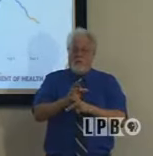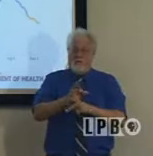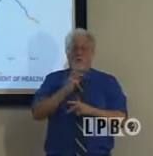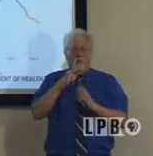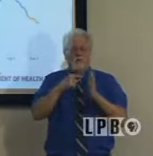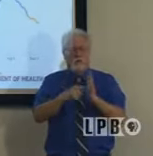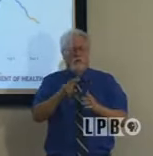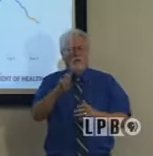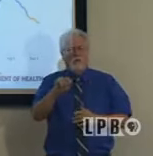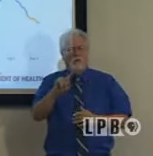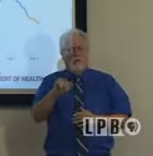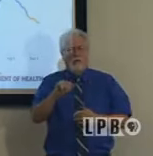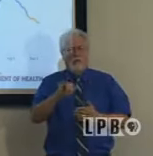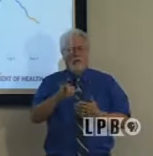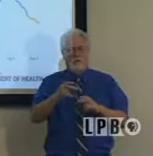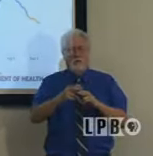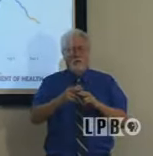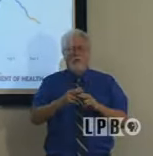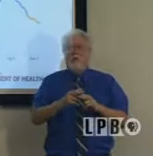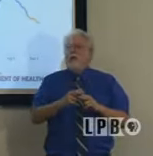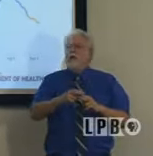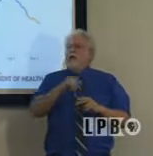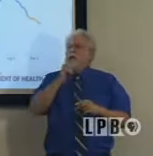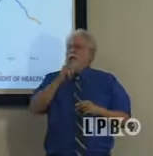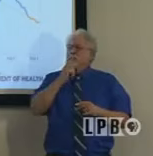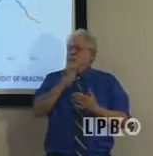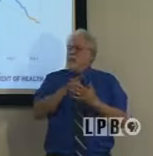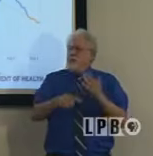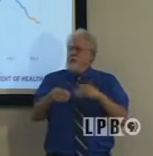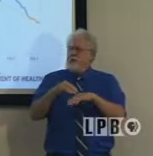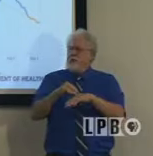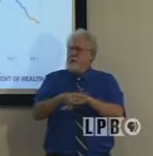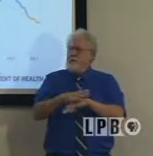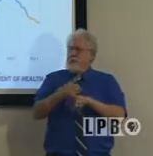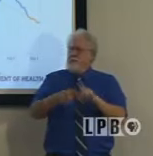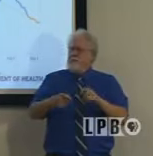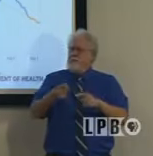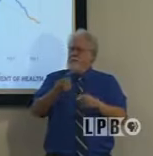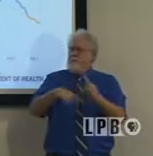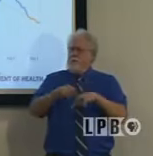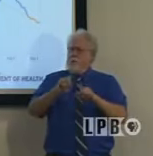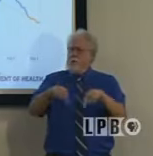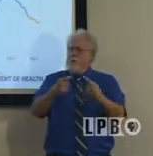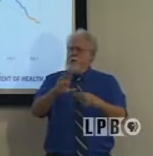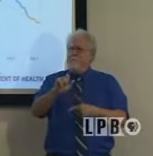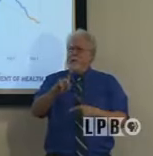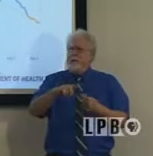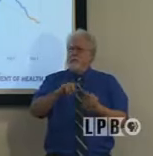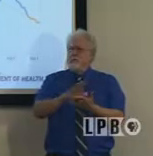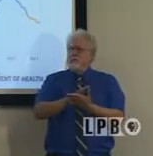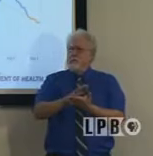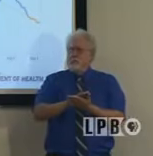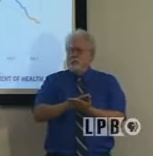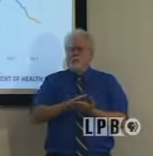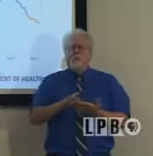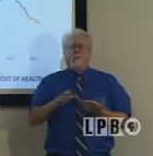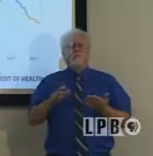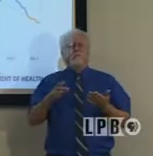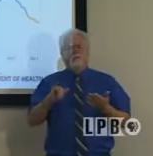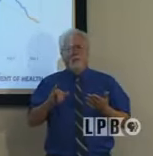show you some data around that soon. So we're not quite sure what the impact of return to school was yet, and that's going to be probably complicated to